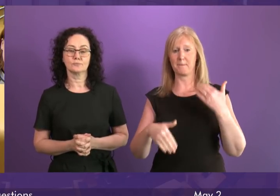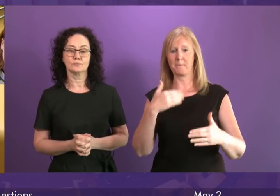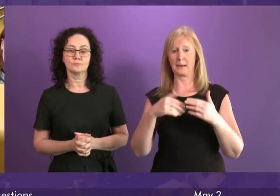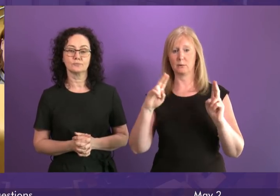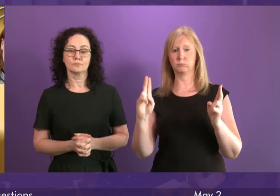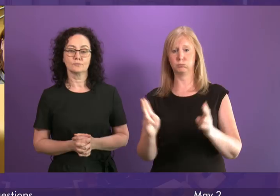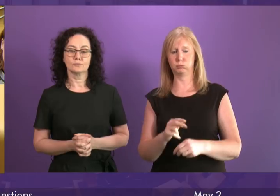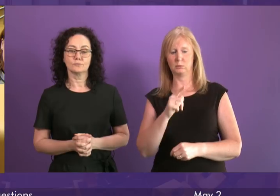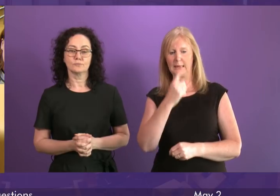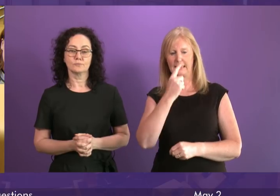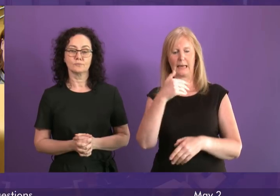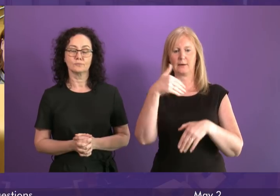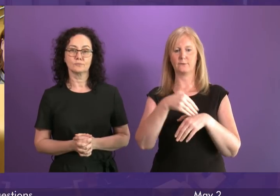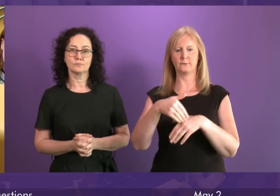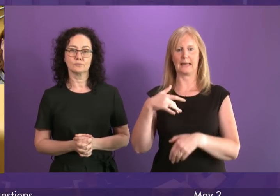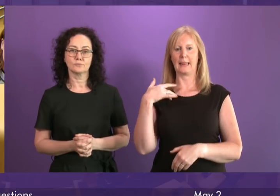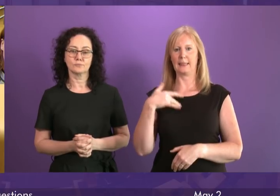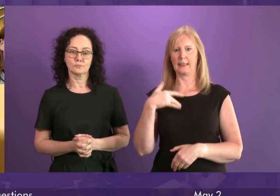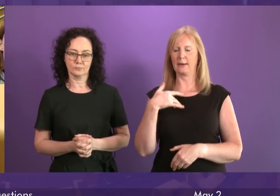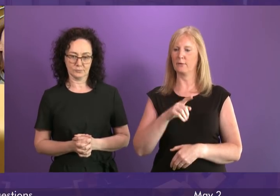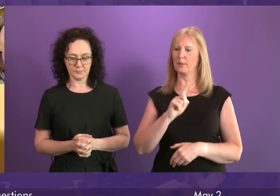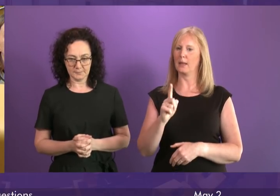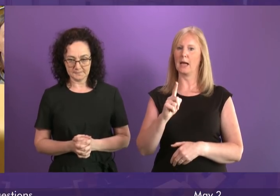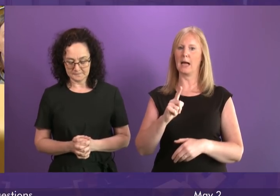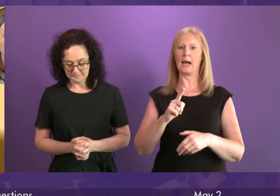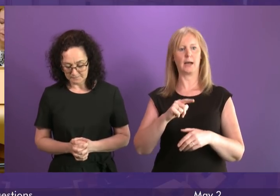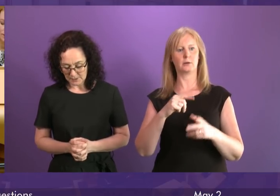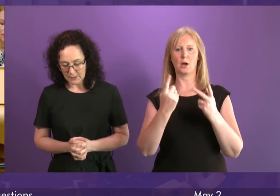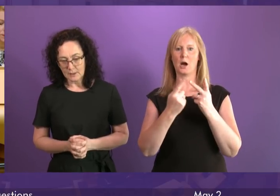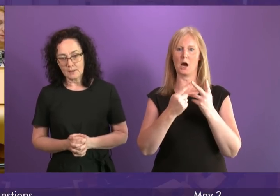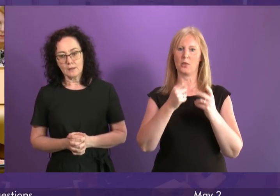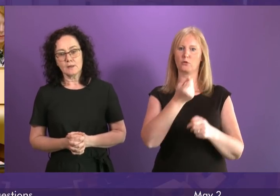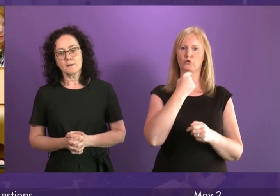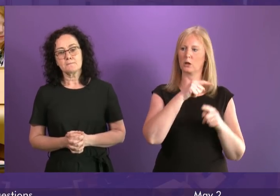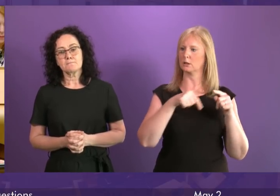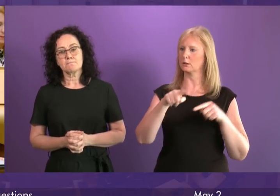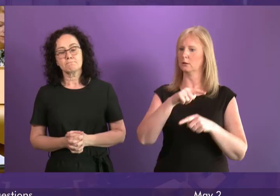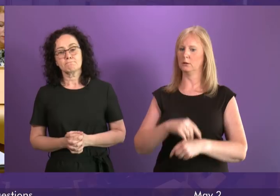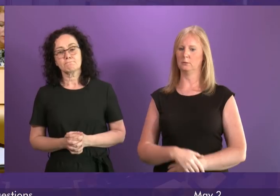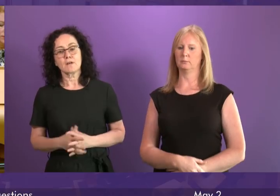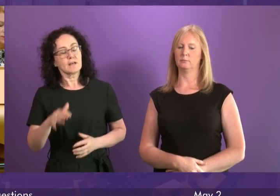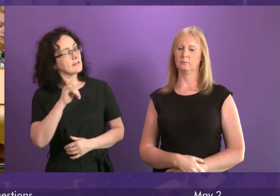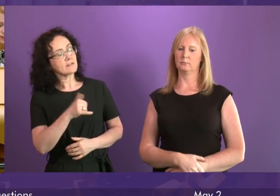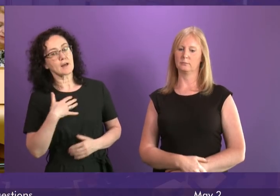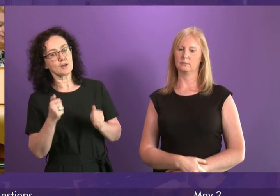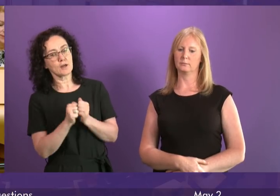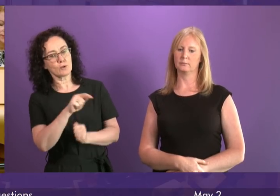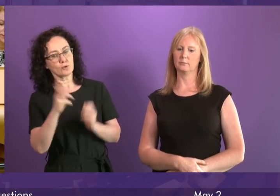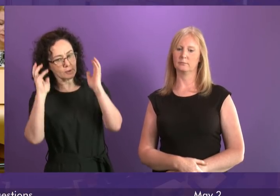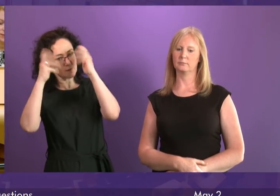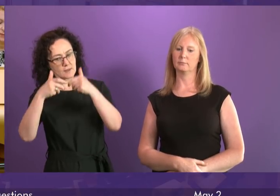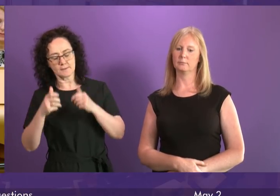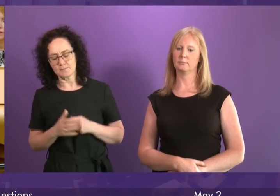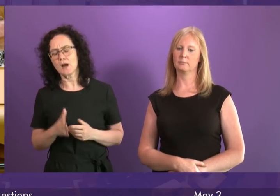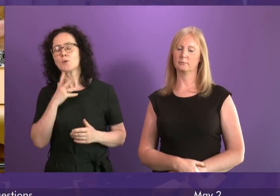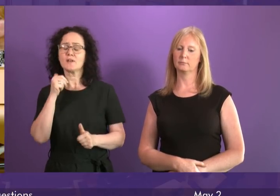can ruin lives every bit as much as illegal drugs First Minister yes I do share that concern and I would congratulate the Sunday Times and others for